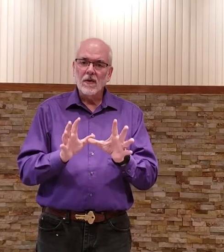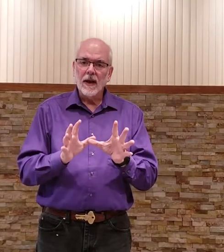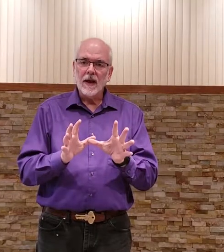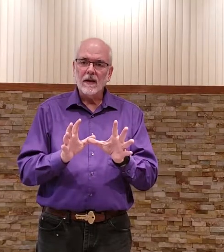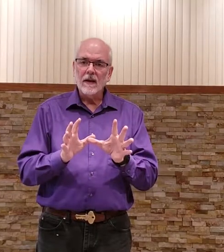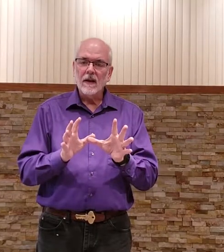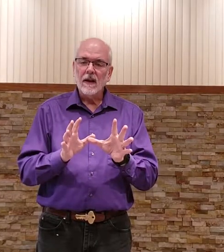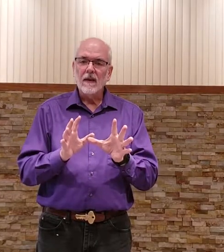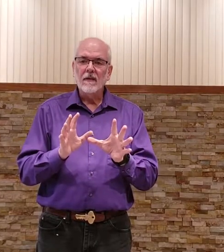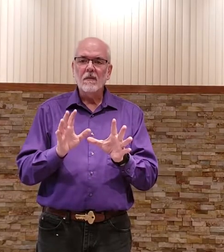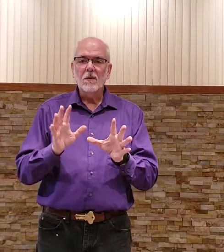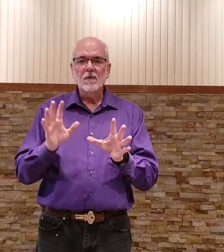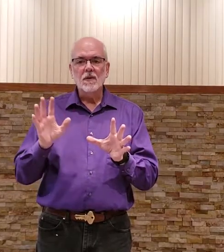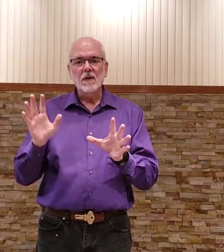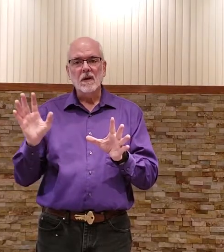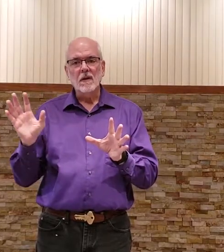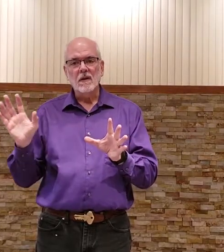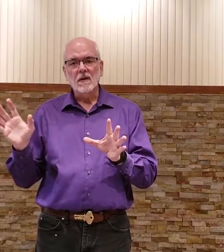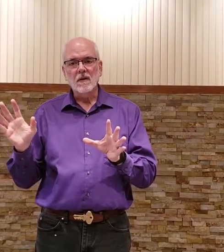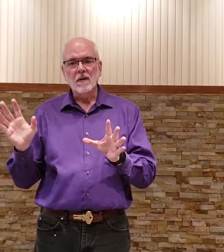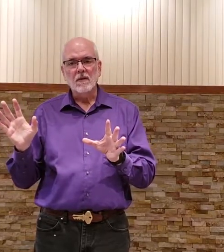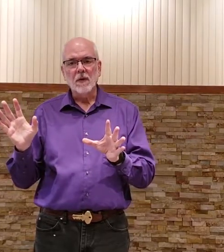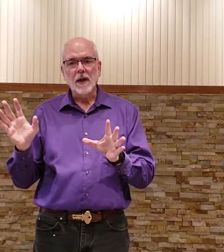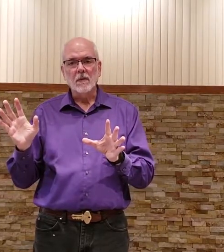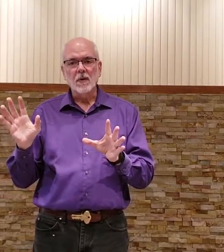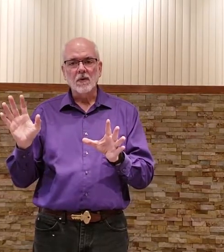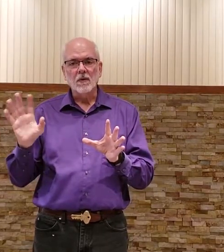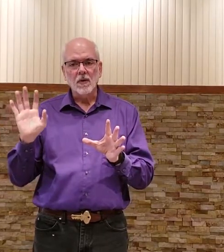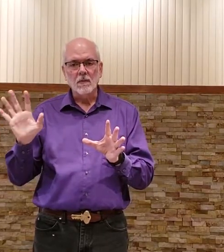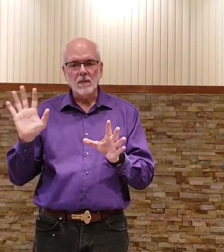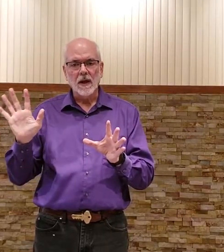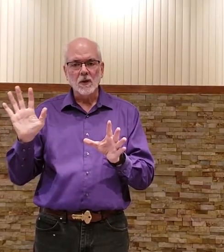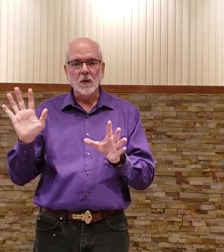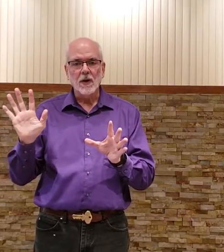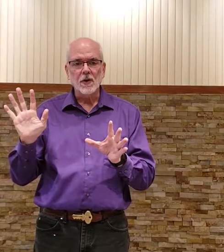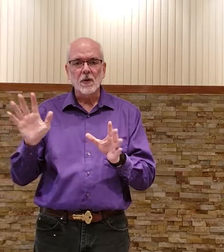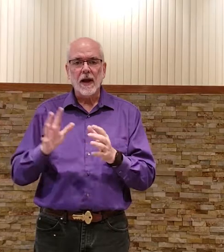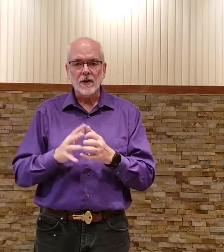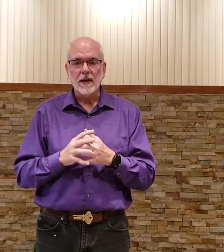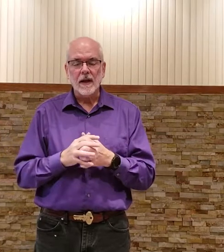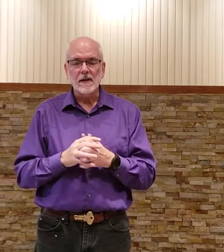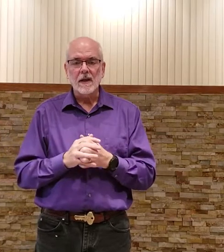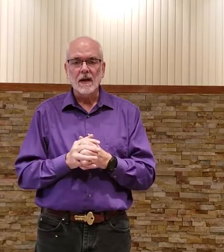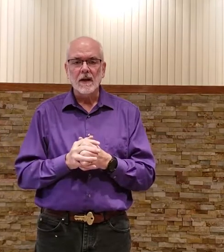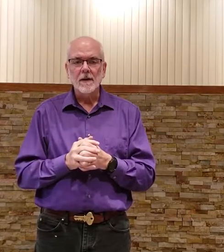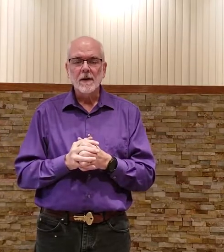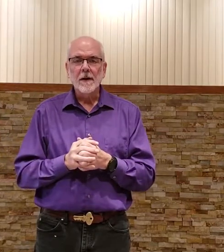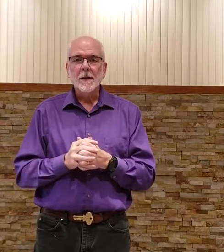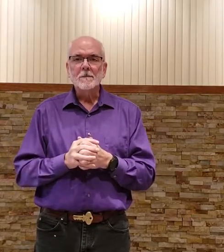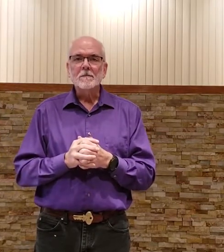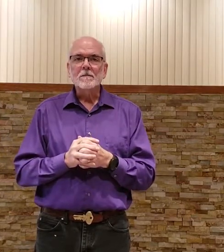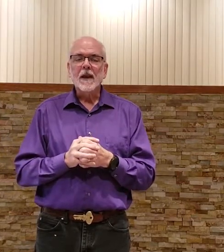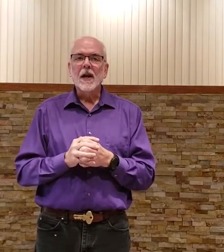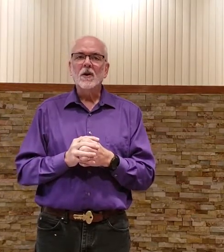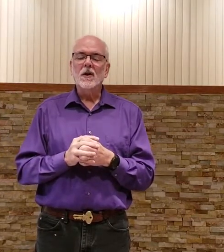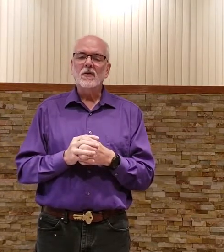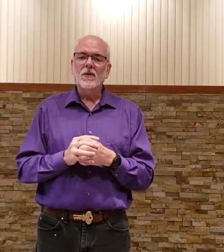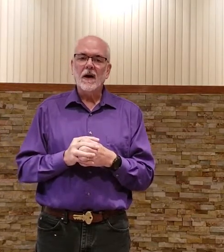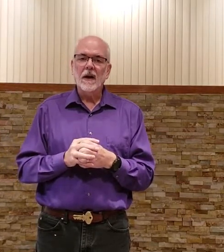that and then move to the to the book yet to the place where I showed you actually how to sign it and you're going to find